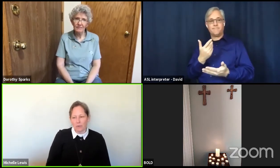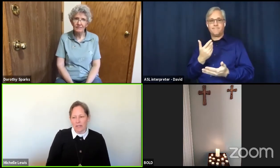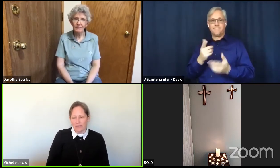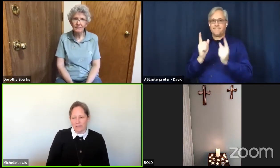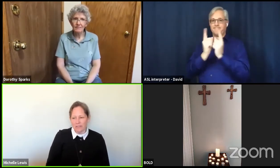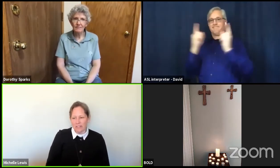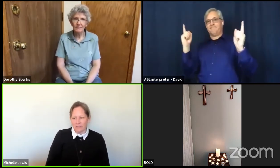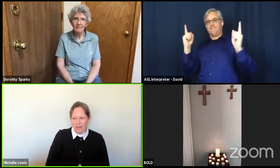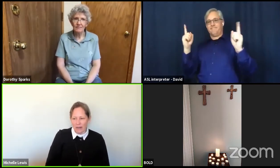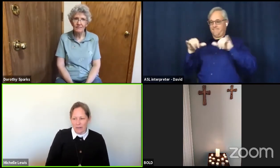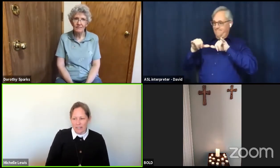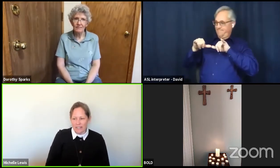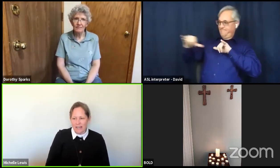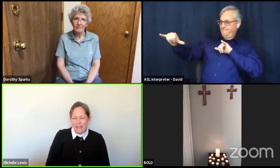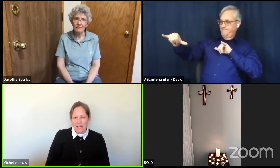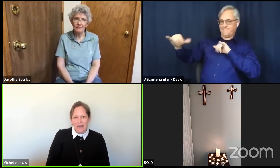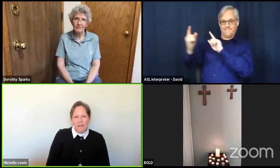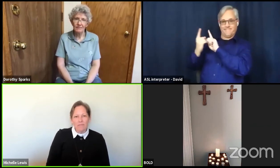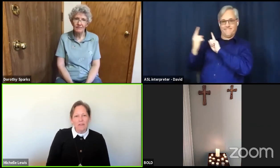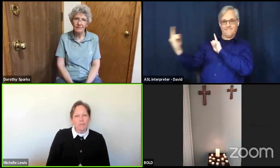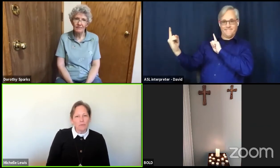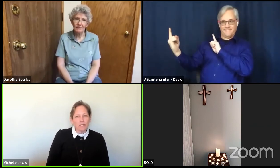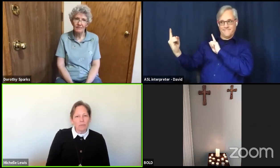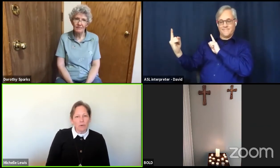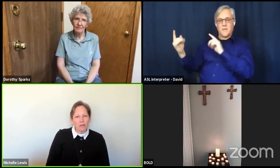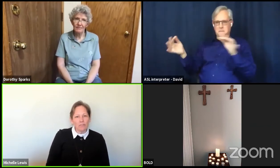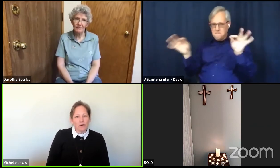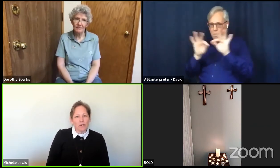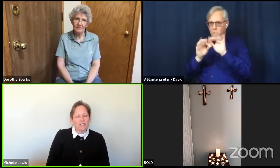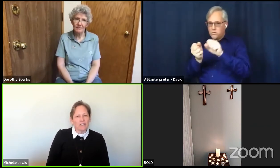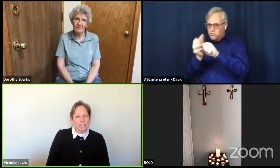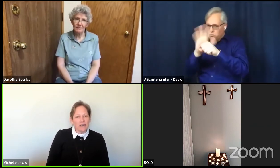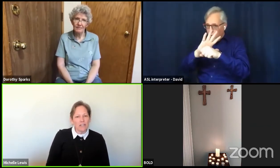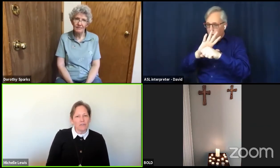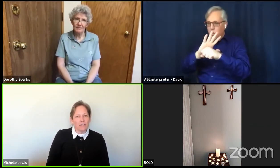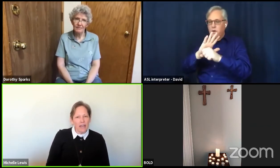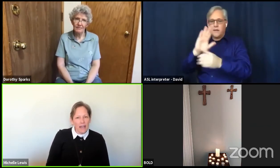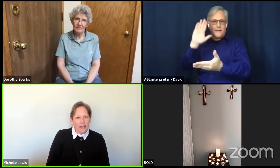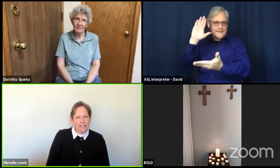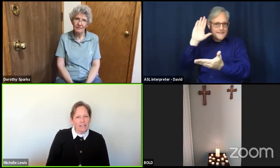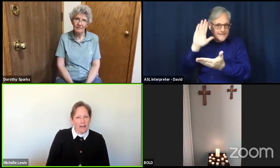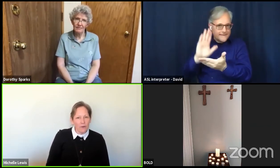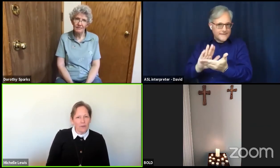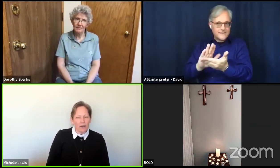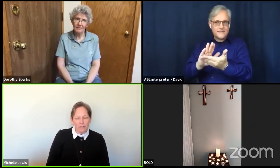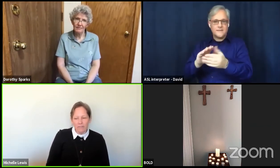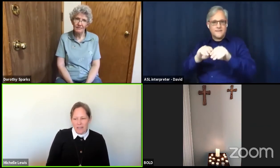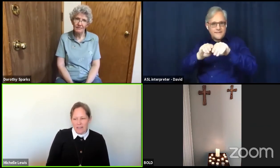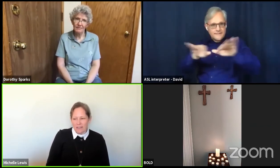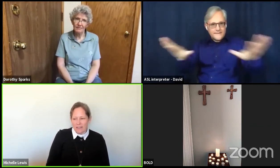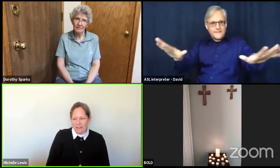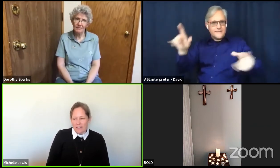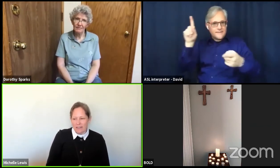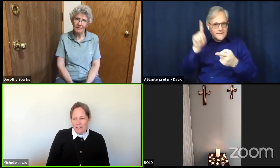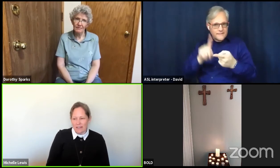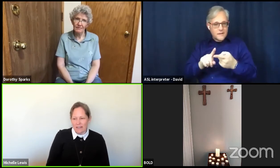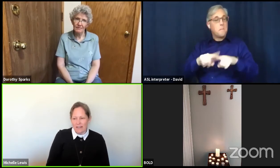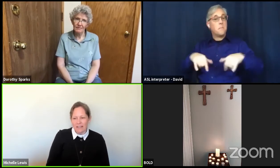of this virus it's really important for us to continue to act out our faith to